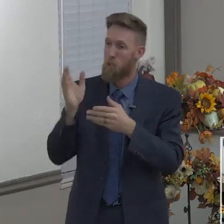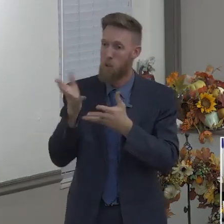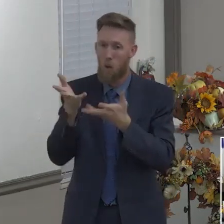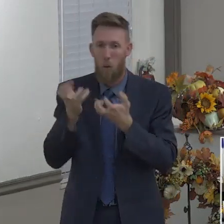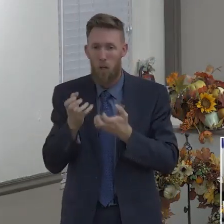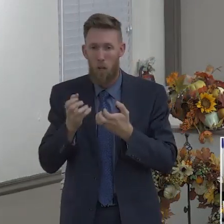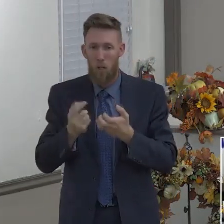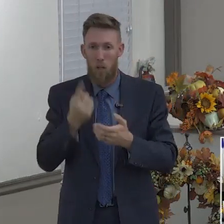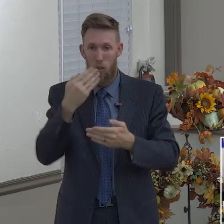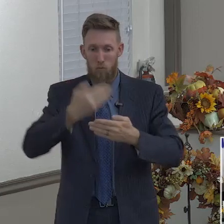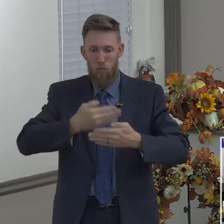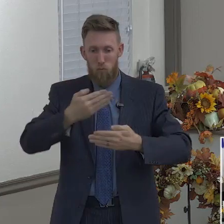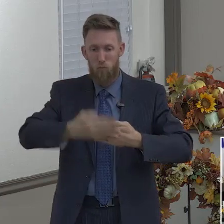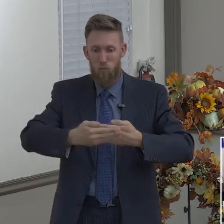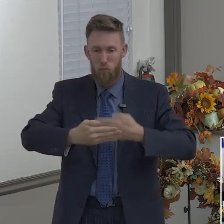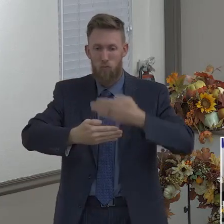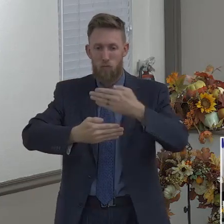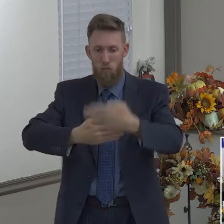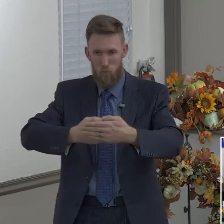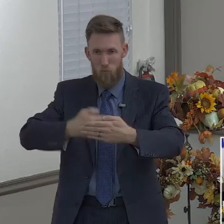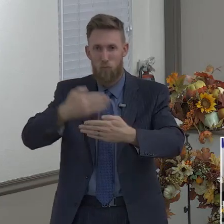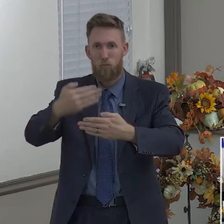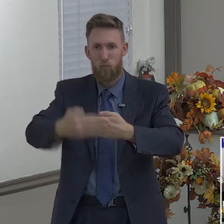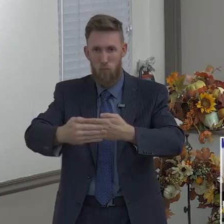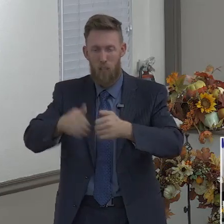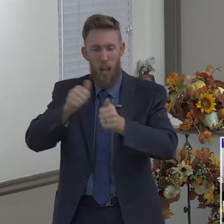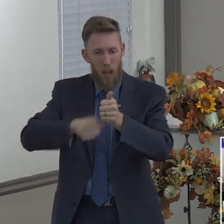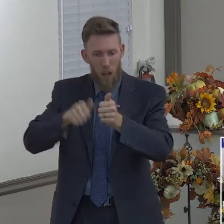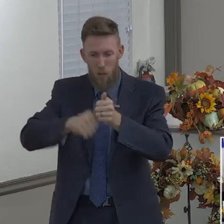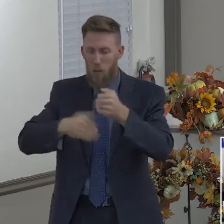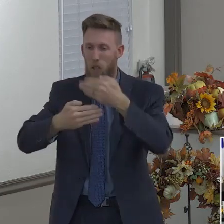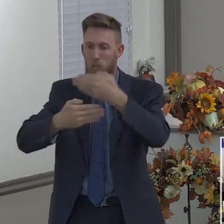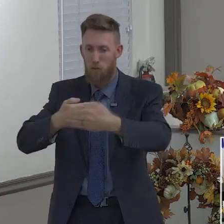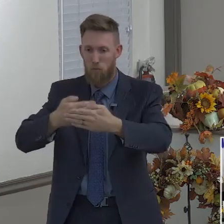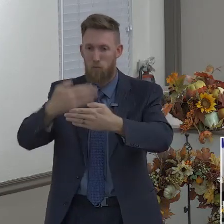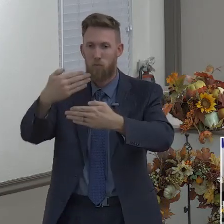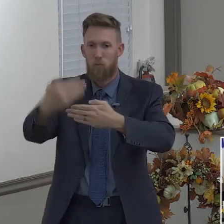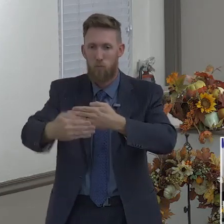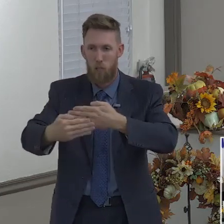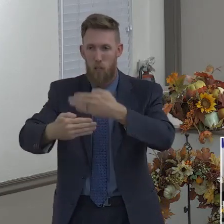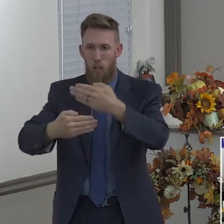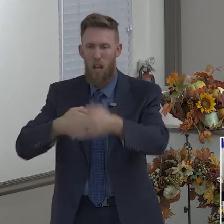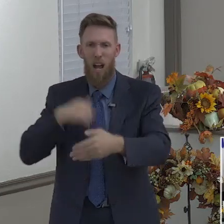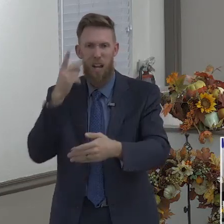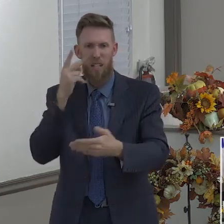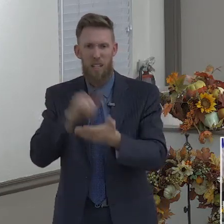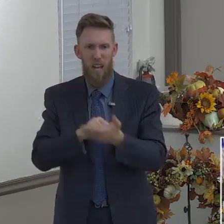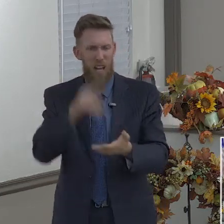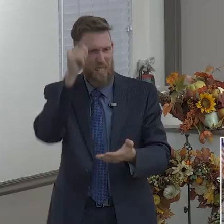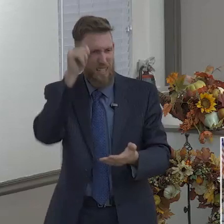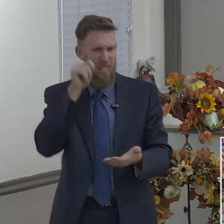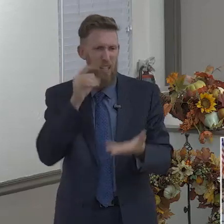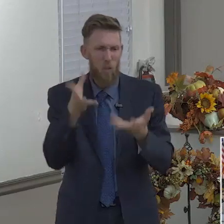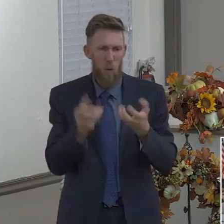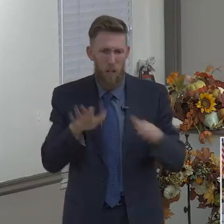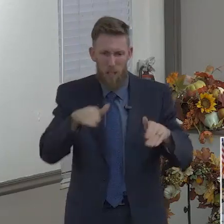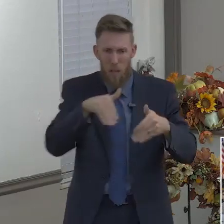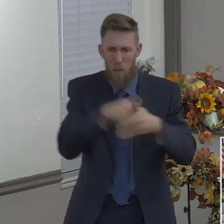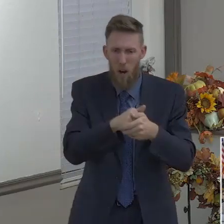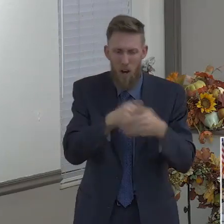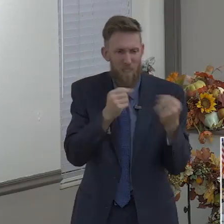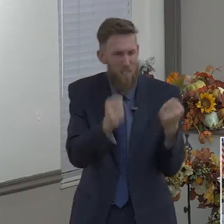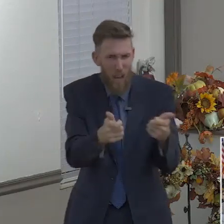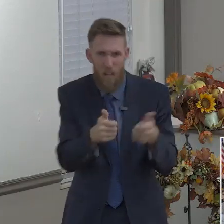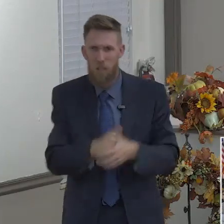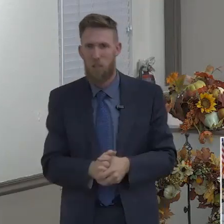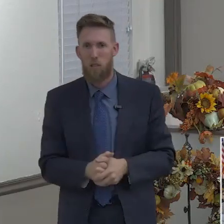people. They want to get married so quickly. And God says, hold up. Just wait. There's some things I want you to do